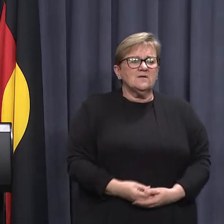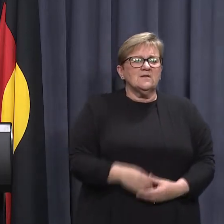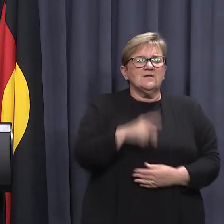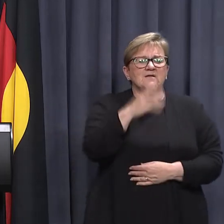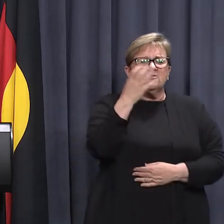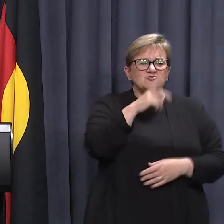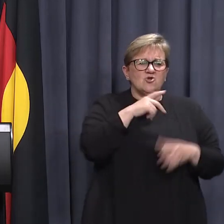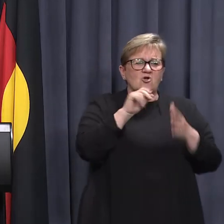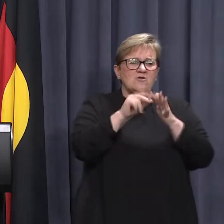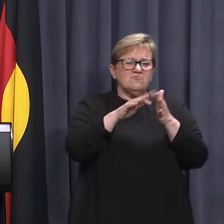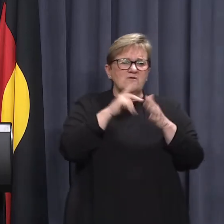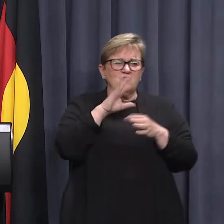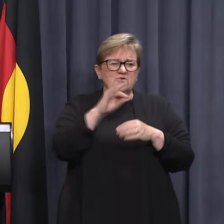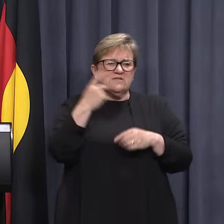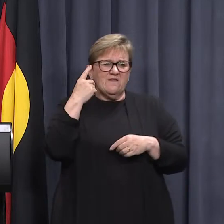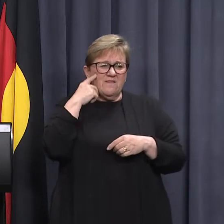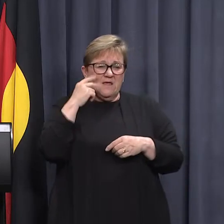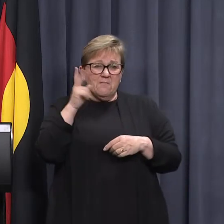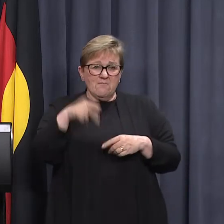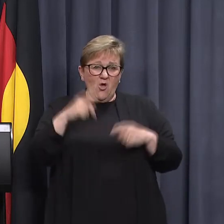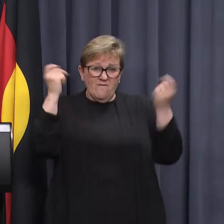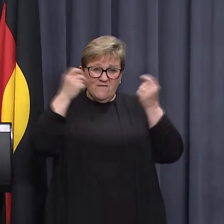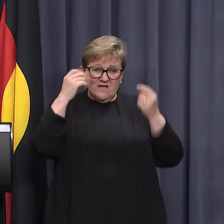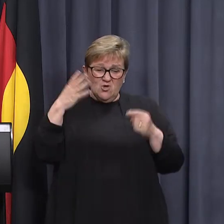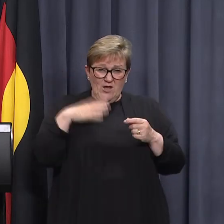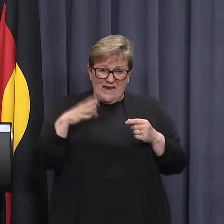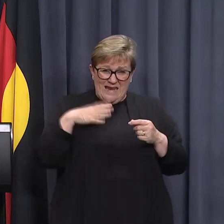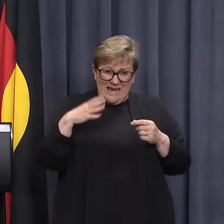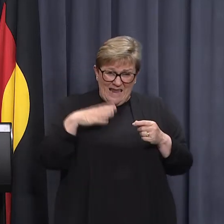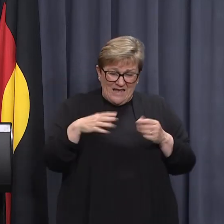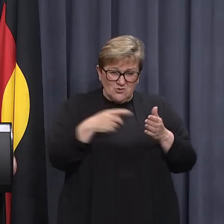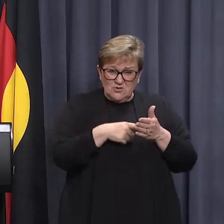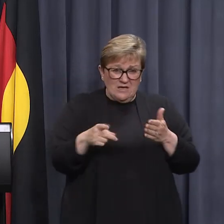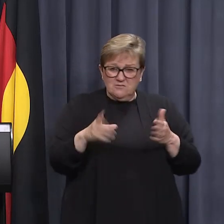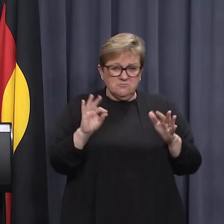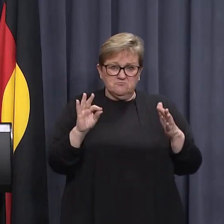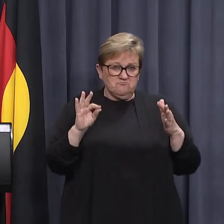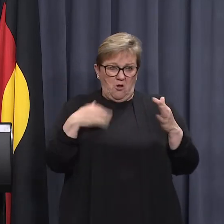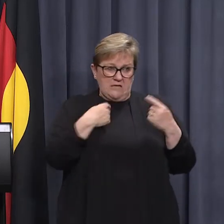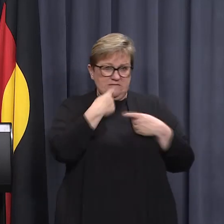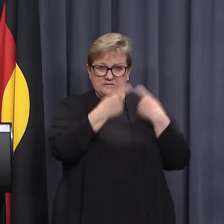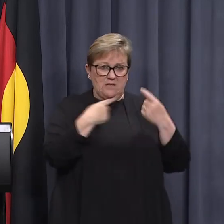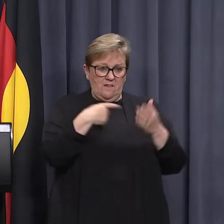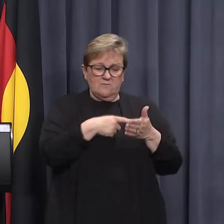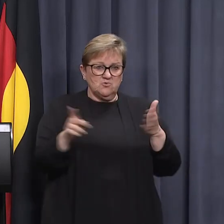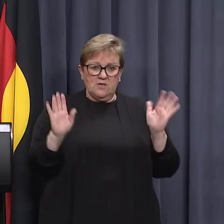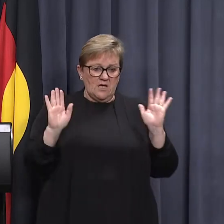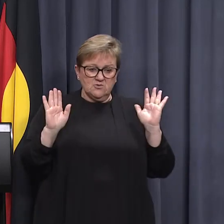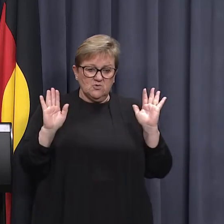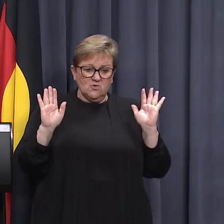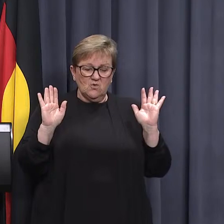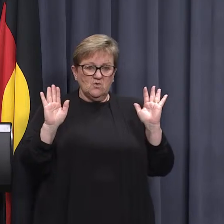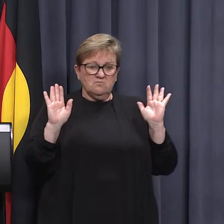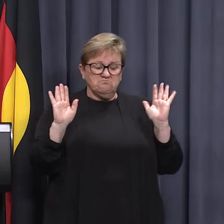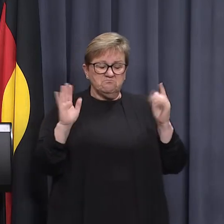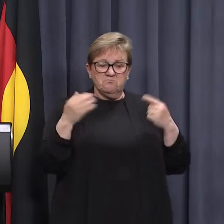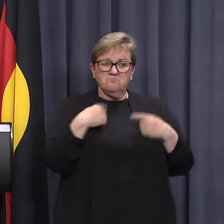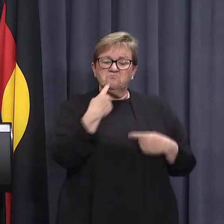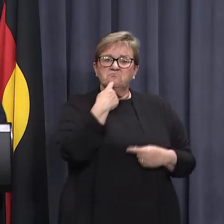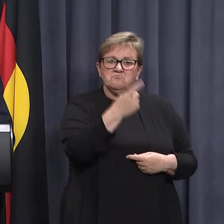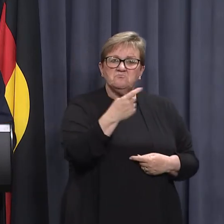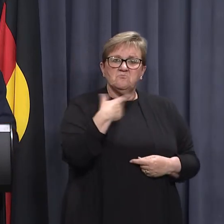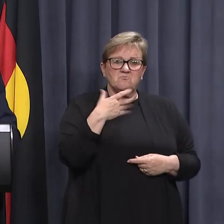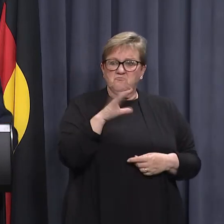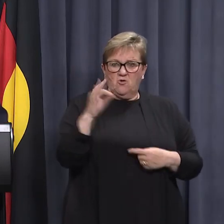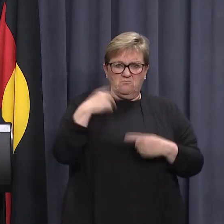like you didn't necessarily think Perth Festival needed to go to that clinic. That wasn't the advice. The advice was that we have